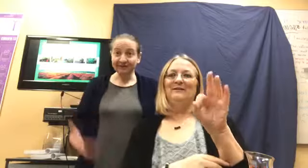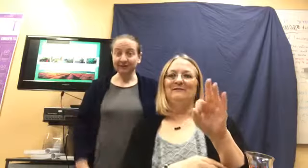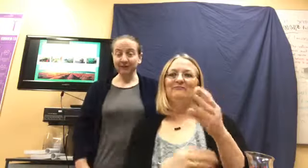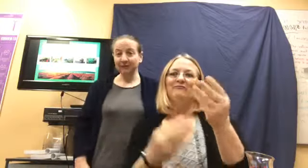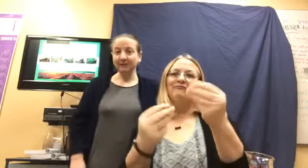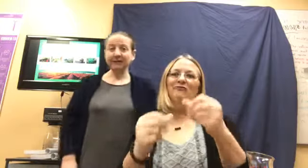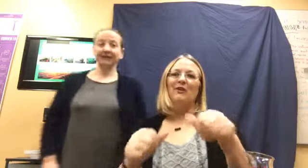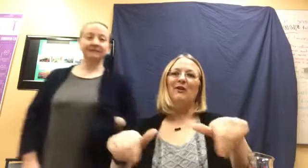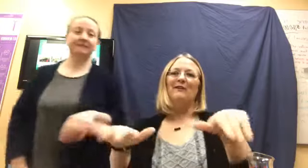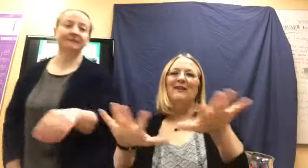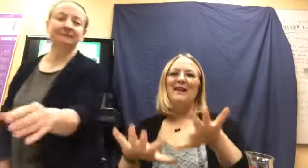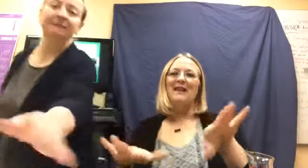where we're working.